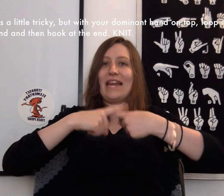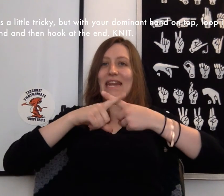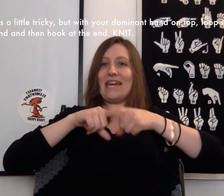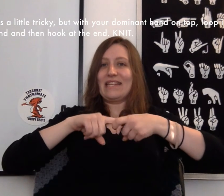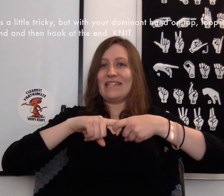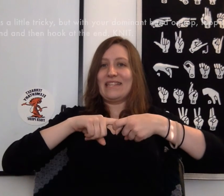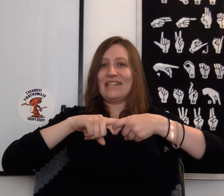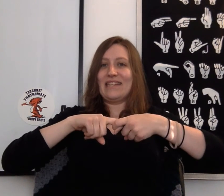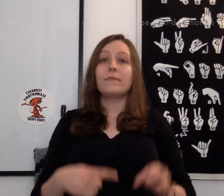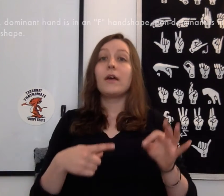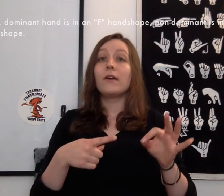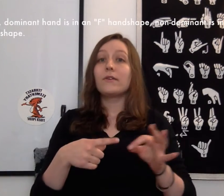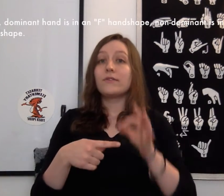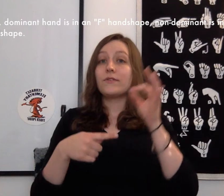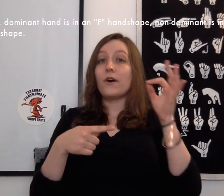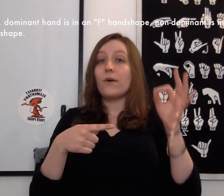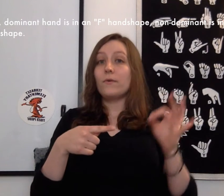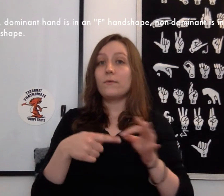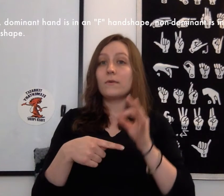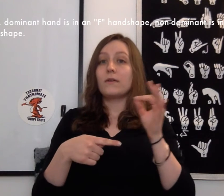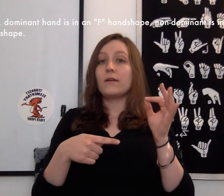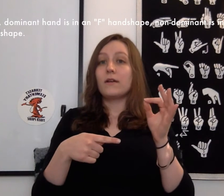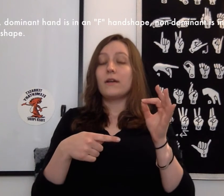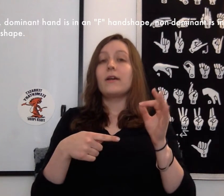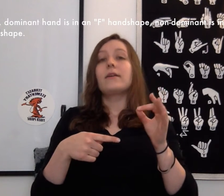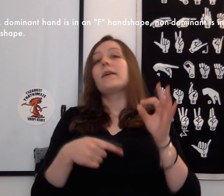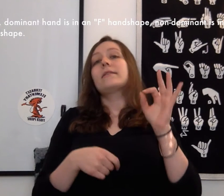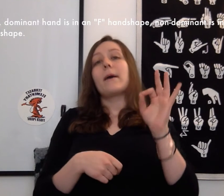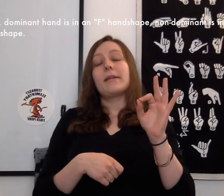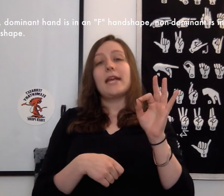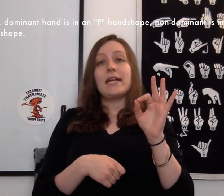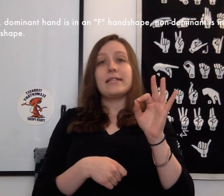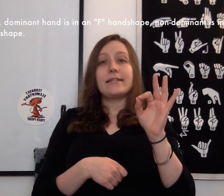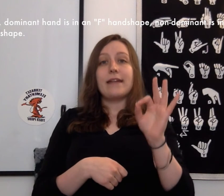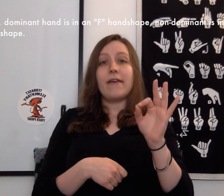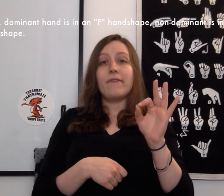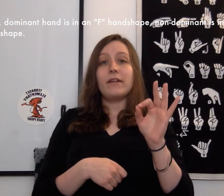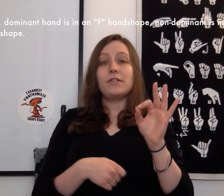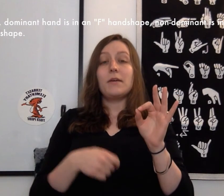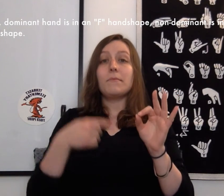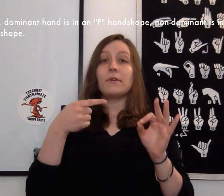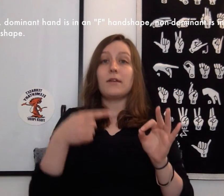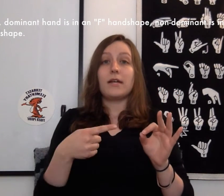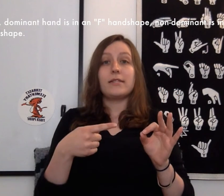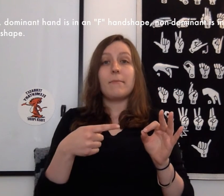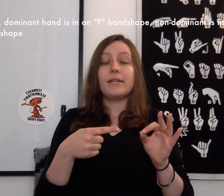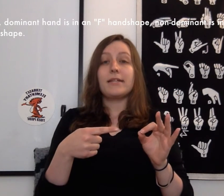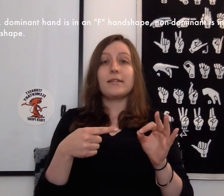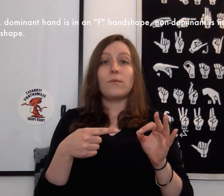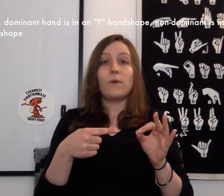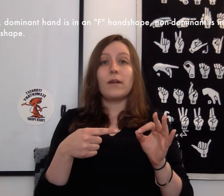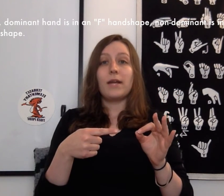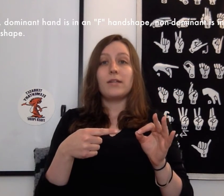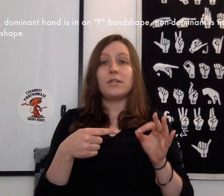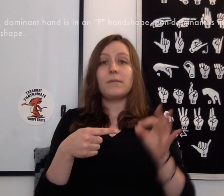Knit. So dominant hand is in an F hand shape, non-dominant is in a one hand shape.